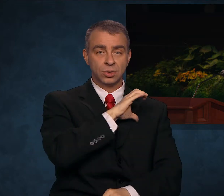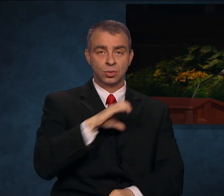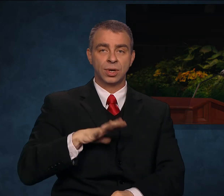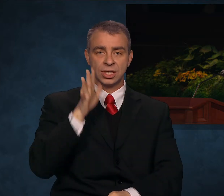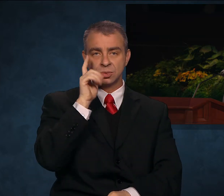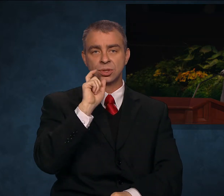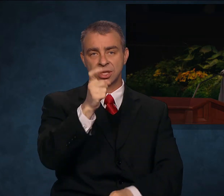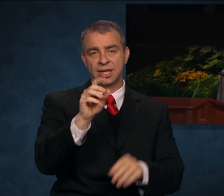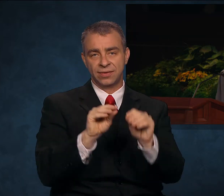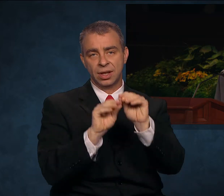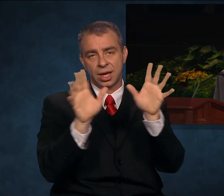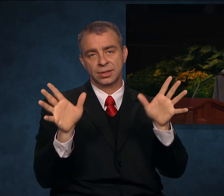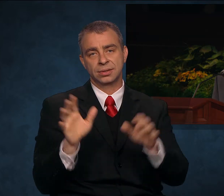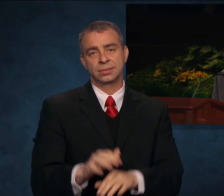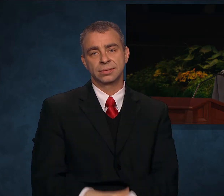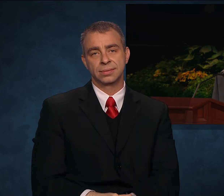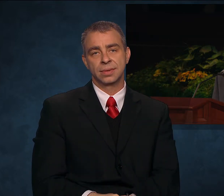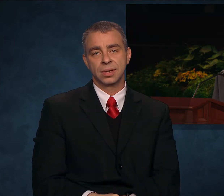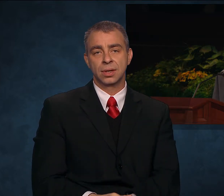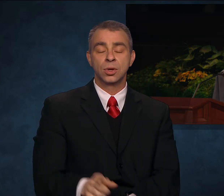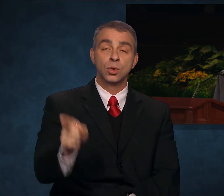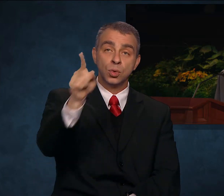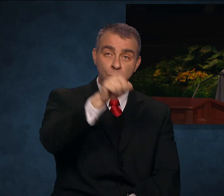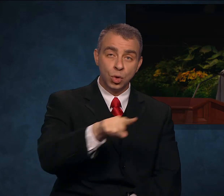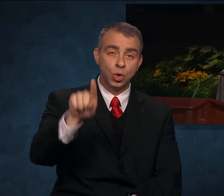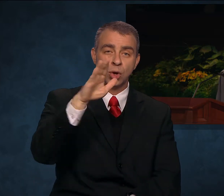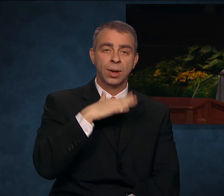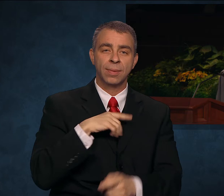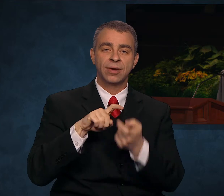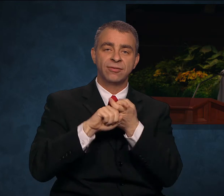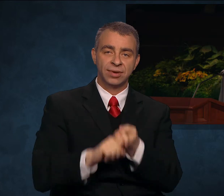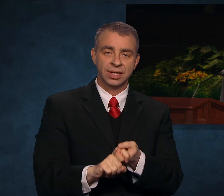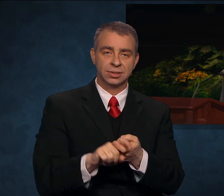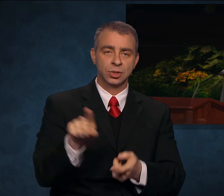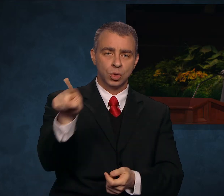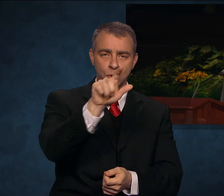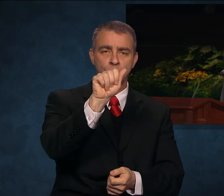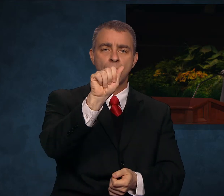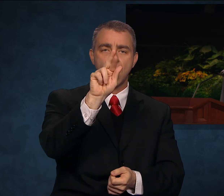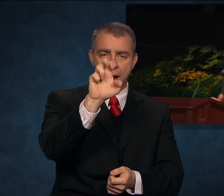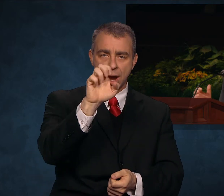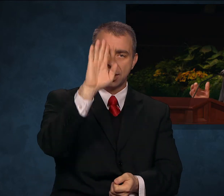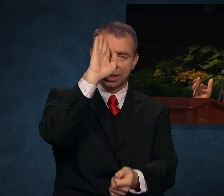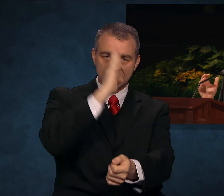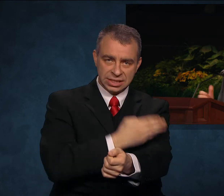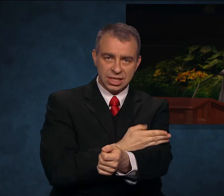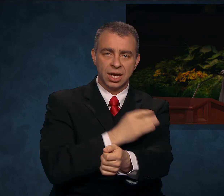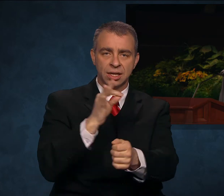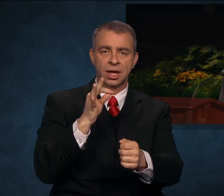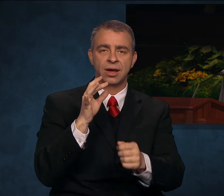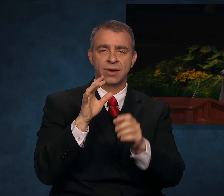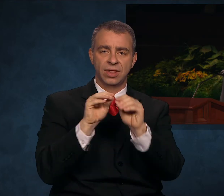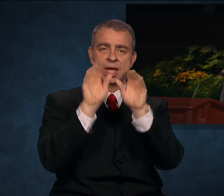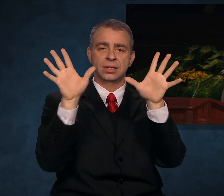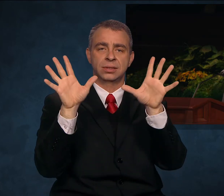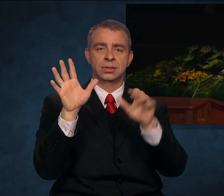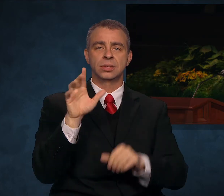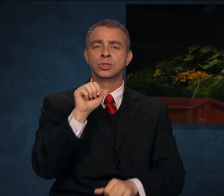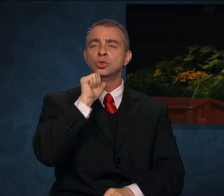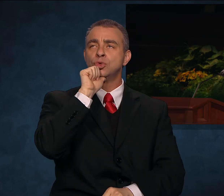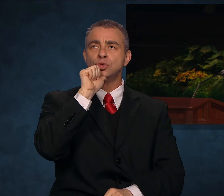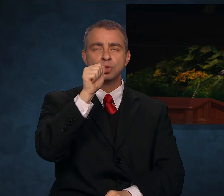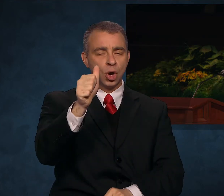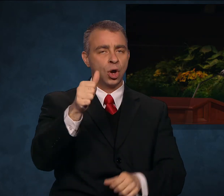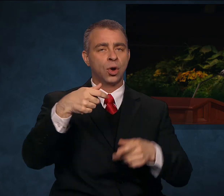that you are sons of light. Don't allow selfishness. Don't allow habits that could lead to